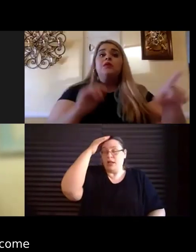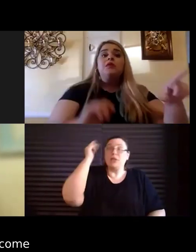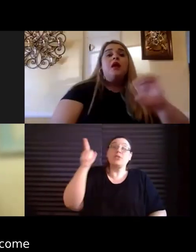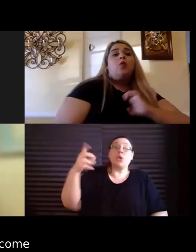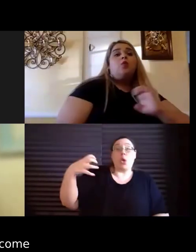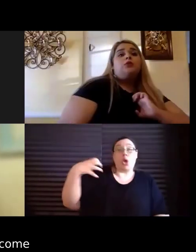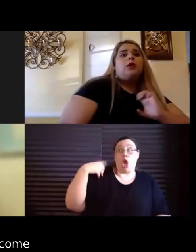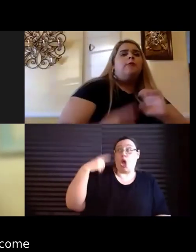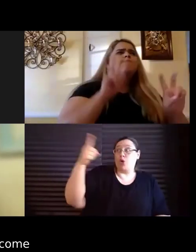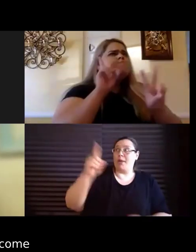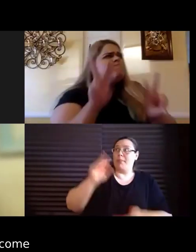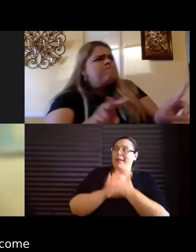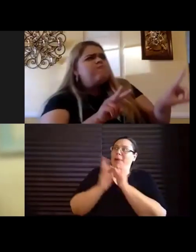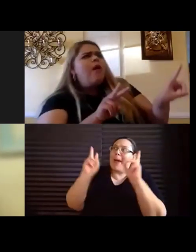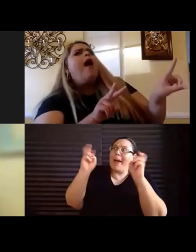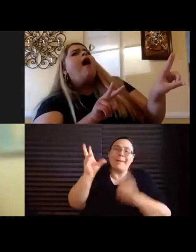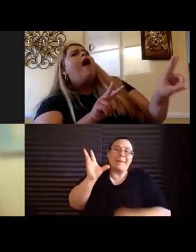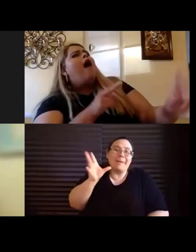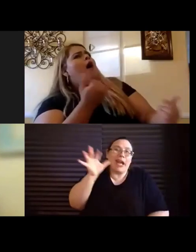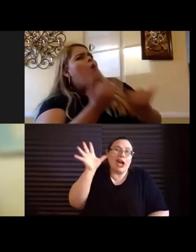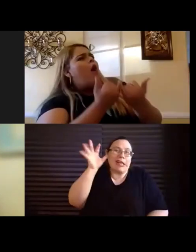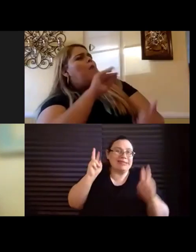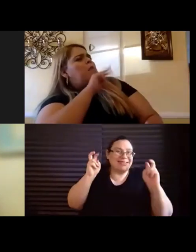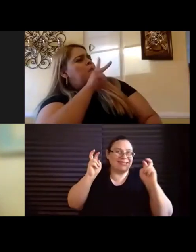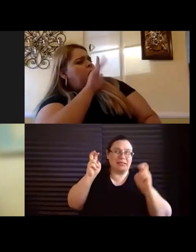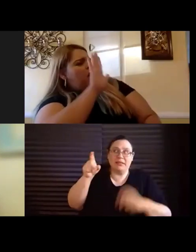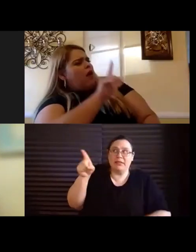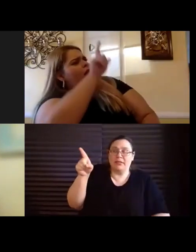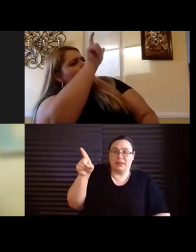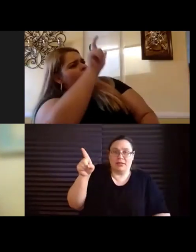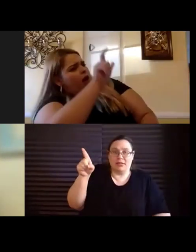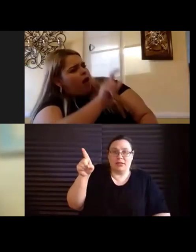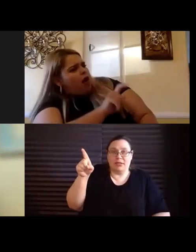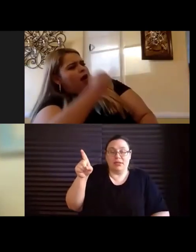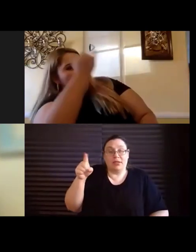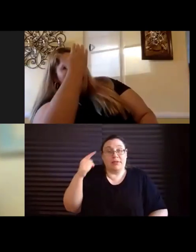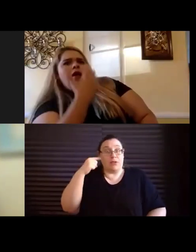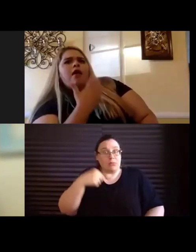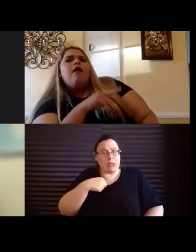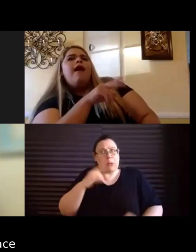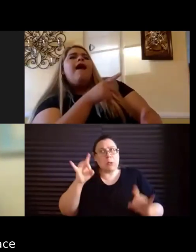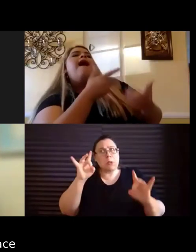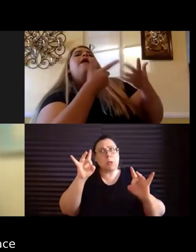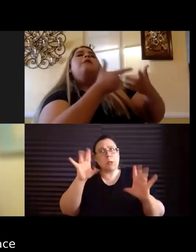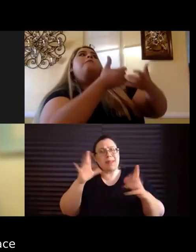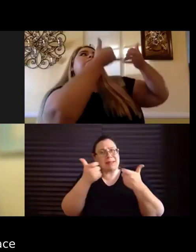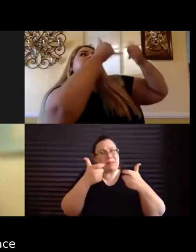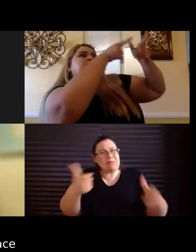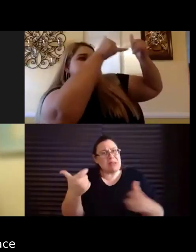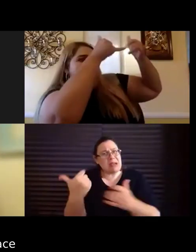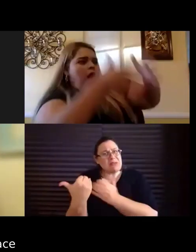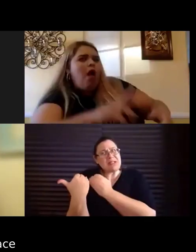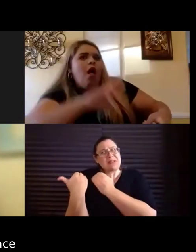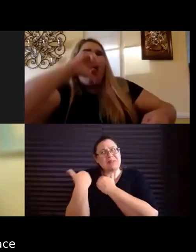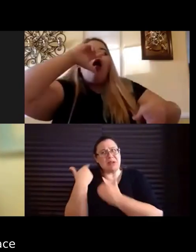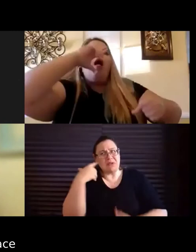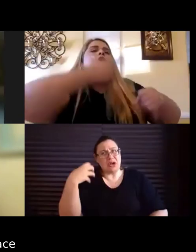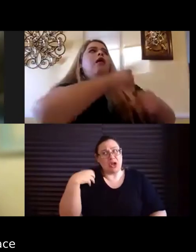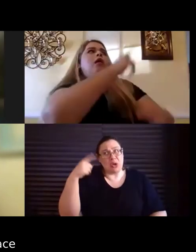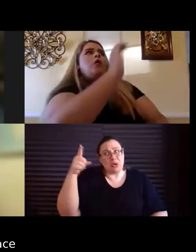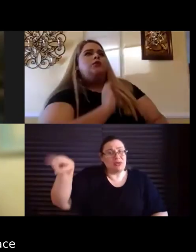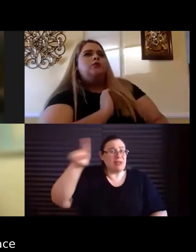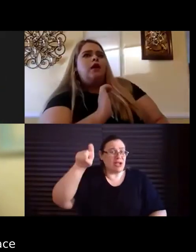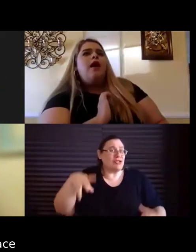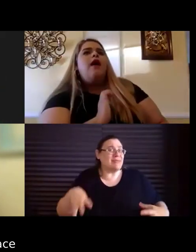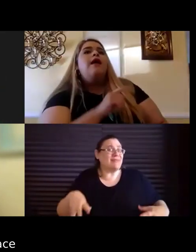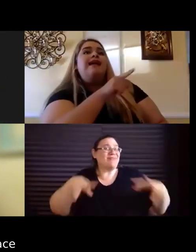for them. And to me, it's a it's a heavy responsibility on coaches that they should embrace to